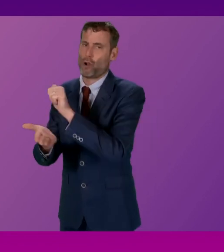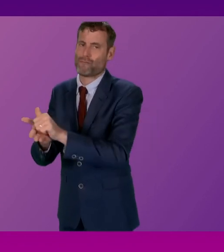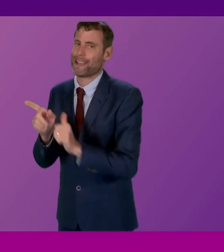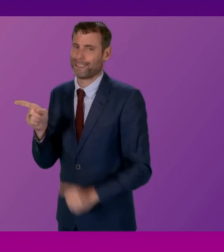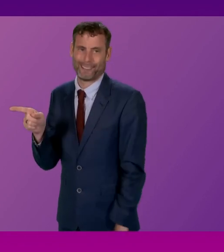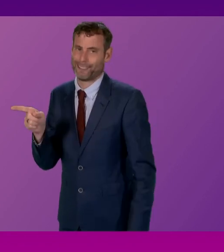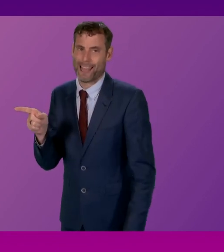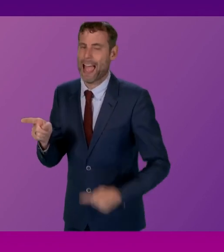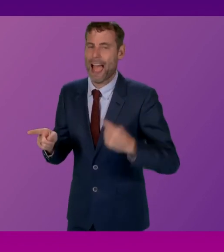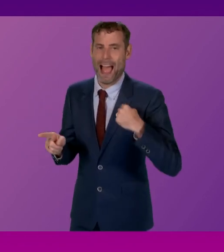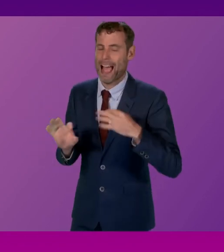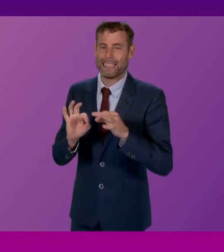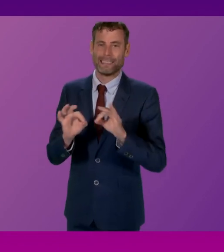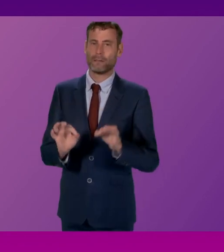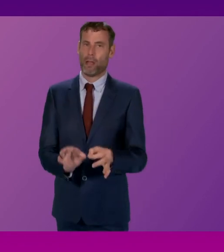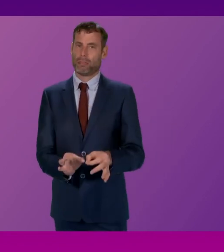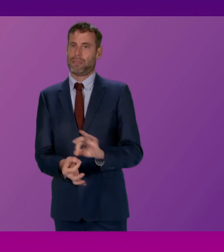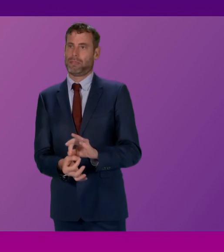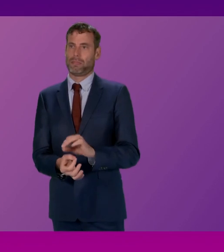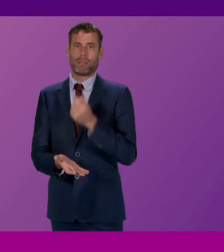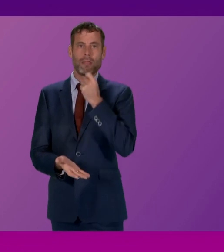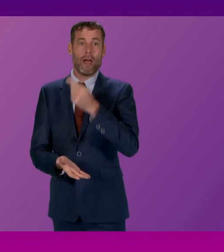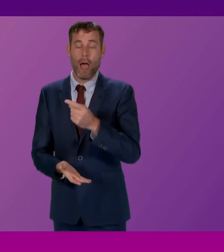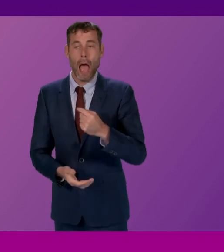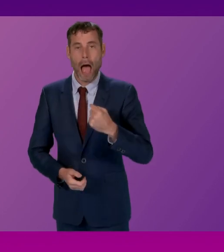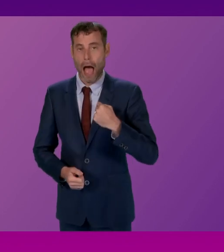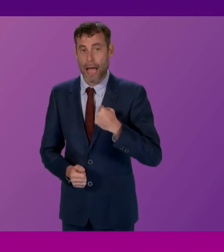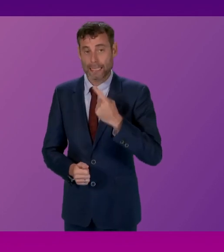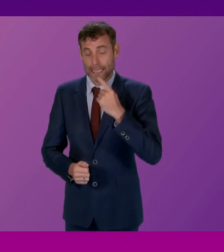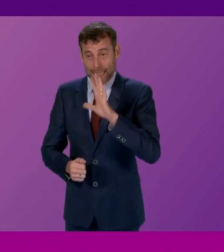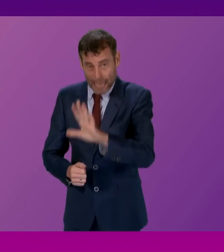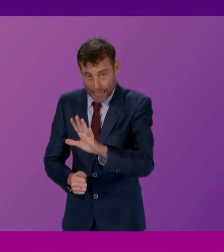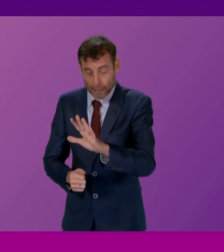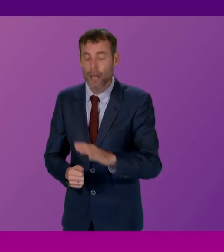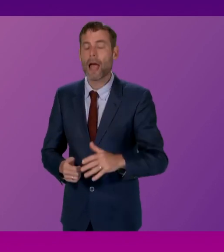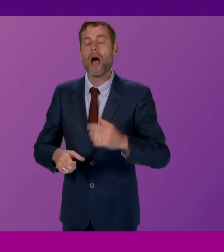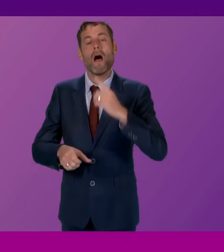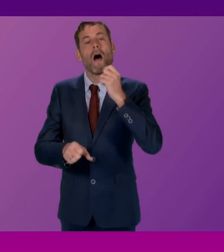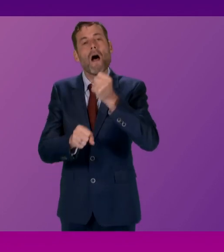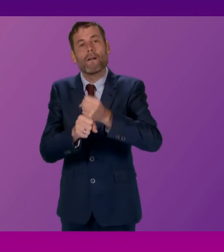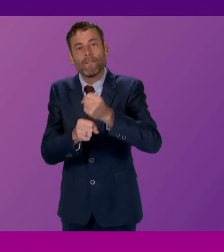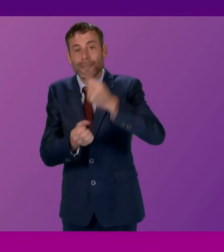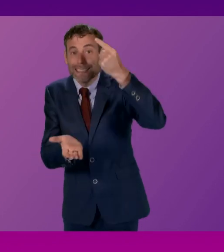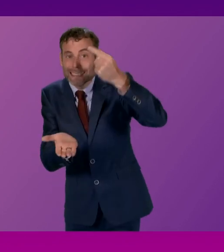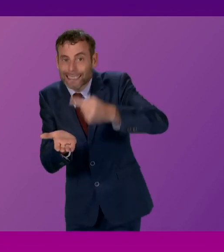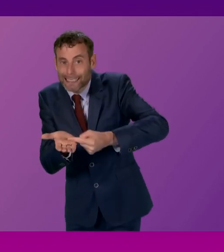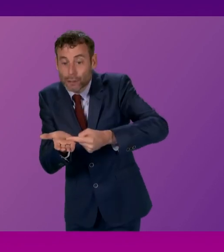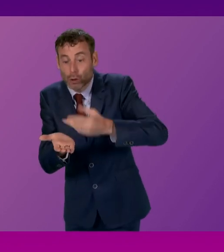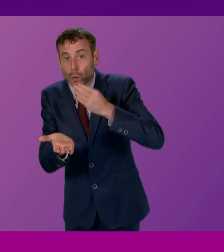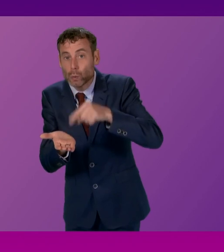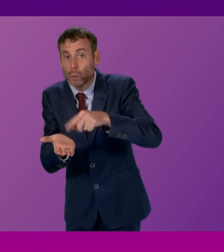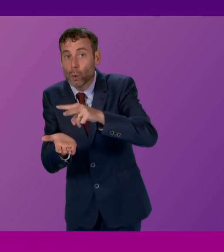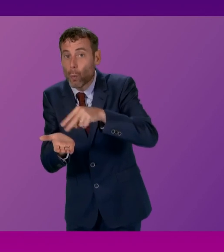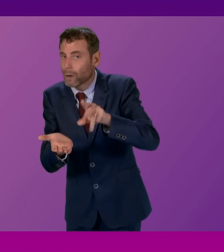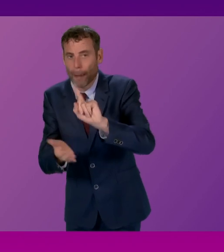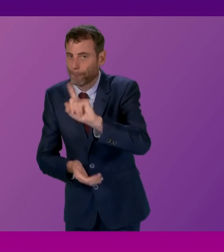mislead the Chamber. I didn't say that there's never been discussions over WhatsApp. What I said is that we didn't routinely make decisions over WhatsApp,